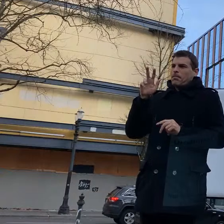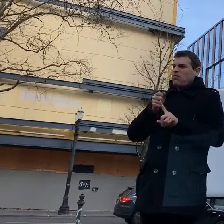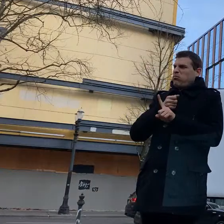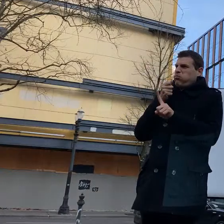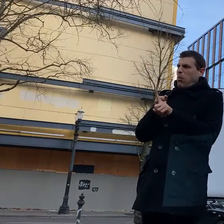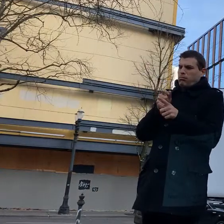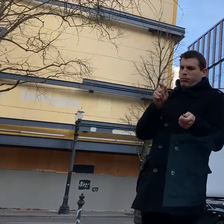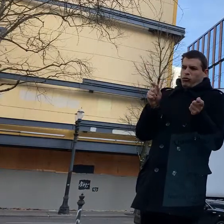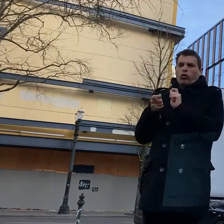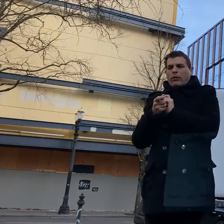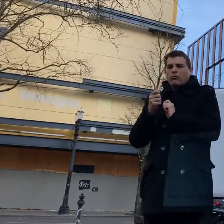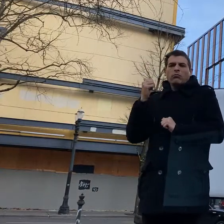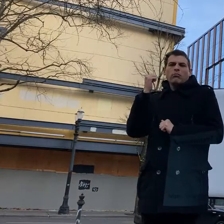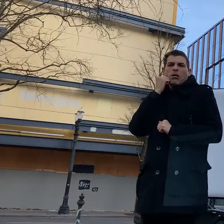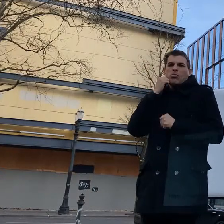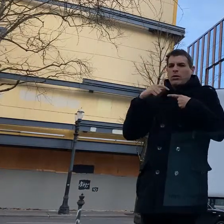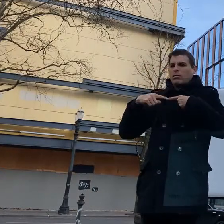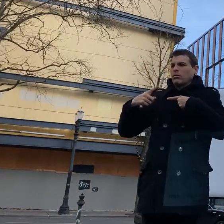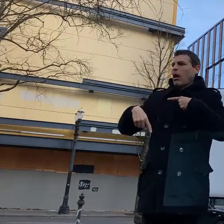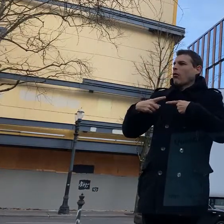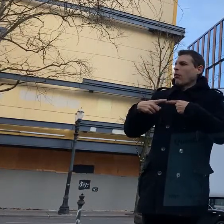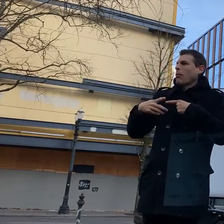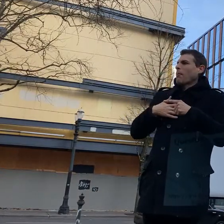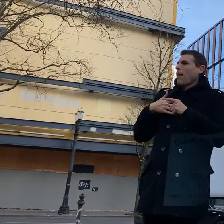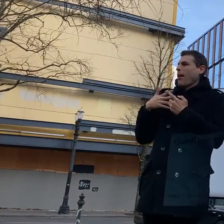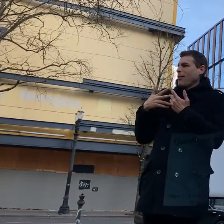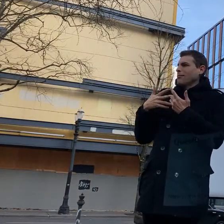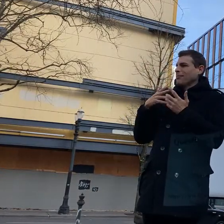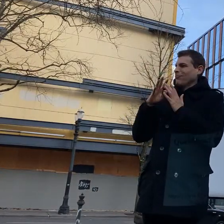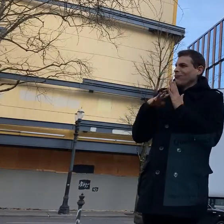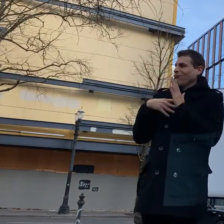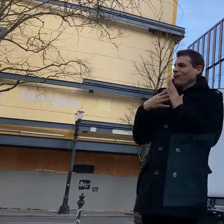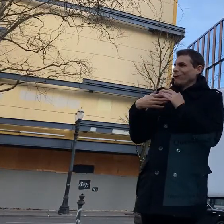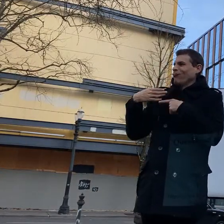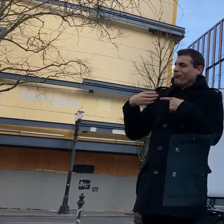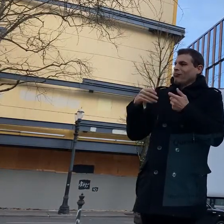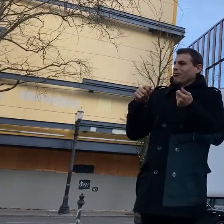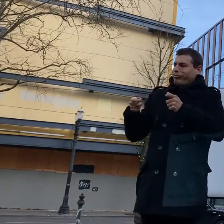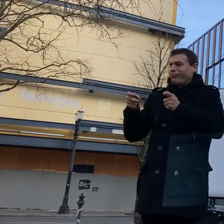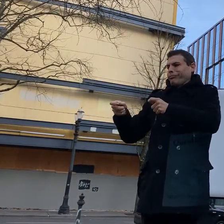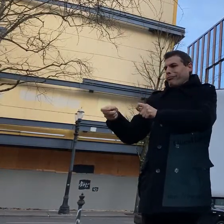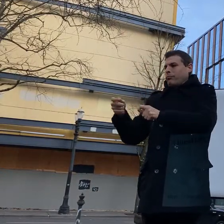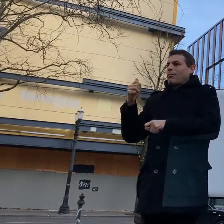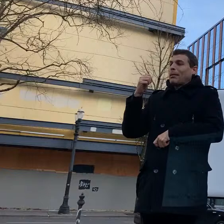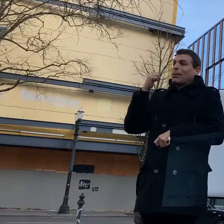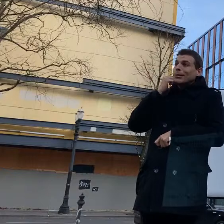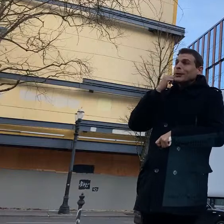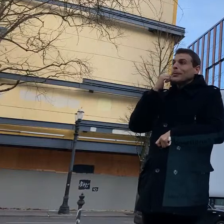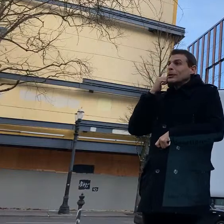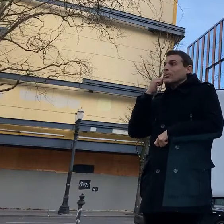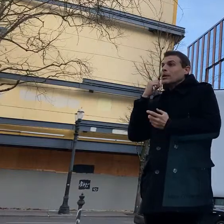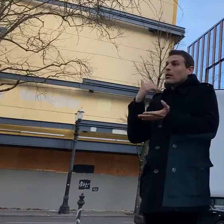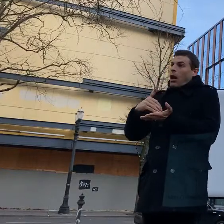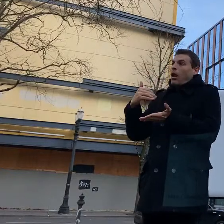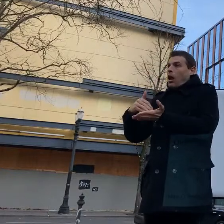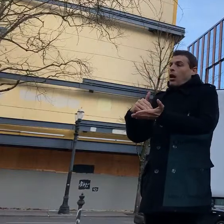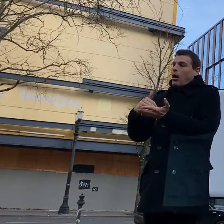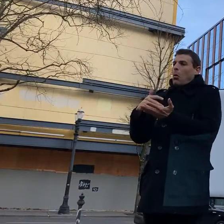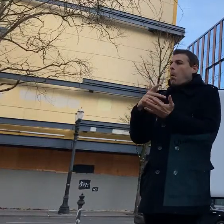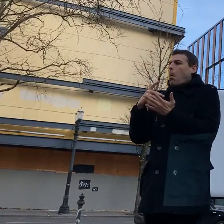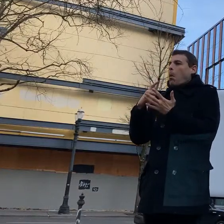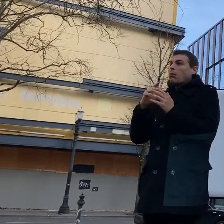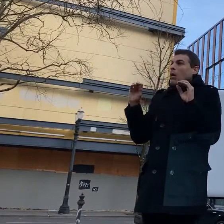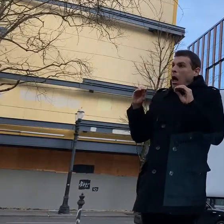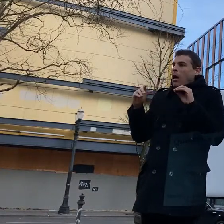um it boggles my mind but i kind of understand the insidiousness behind why the story